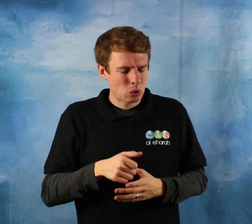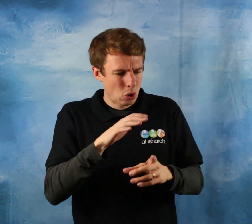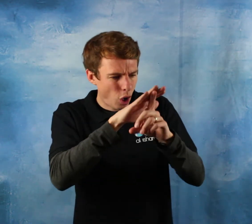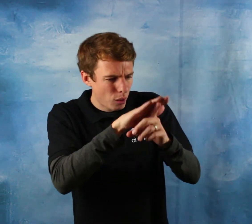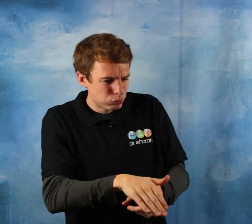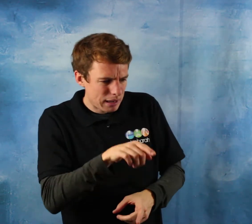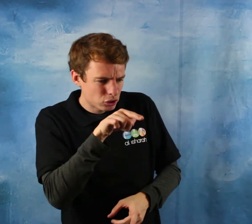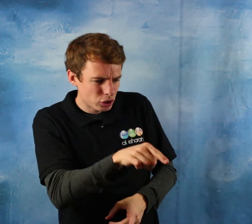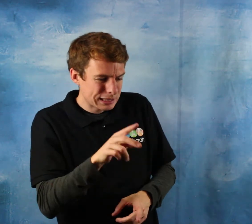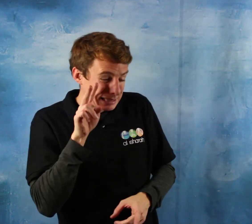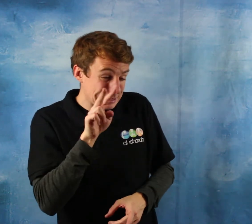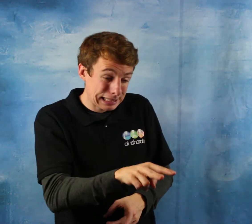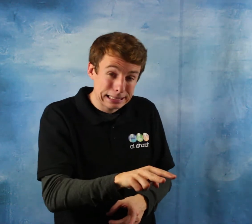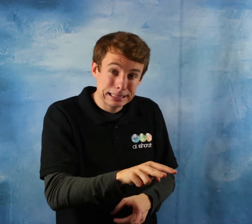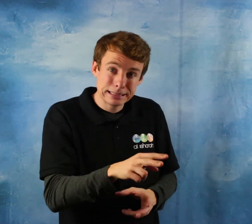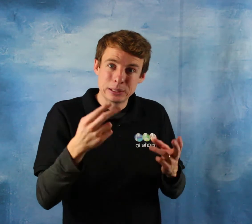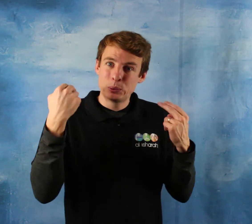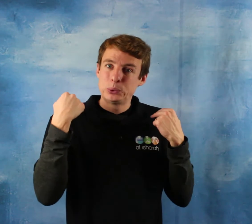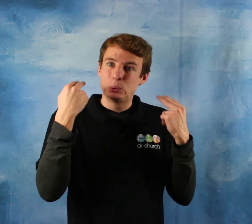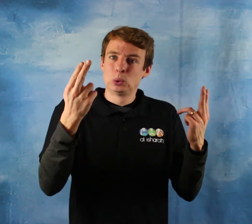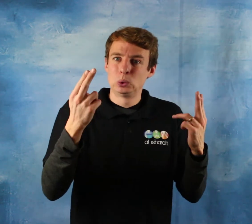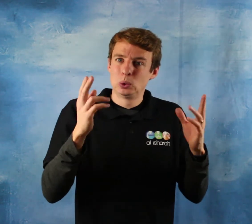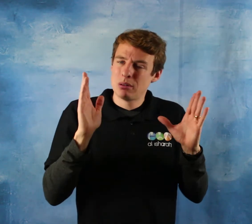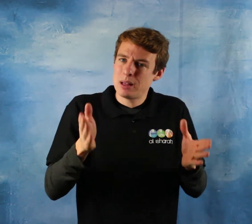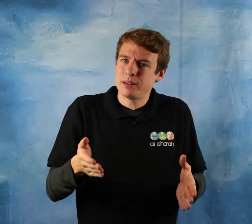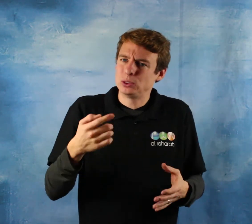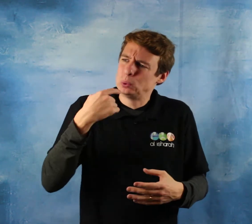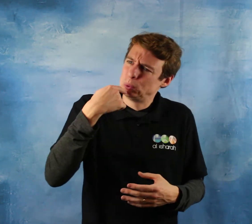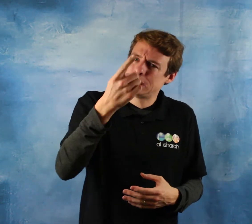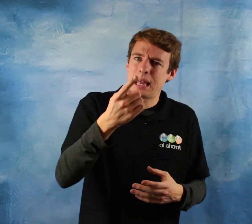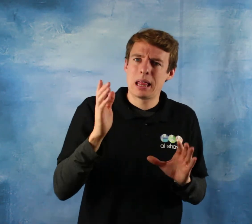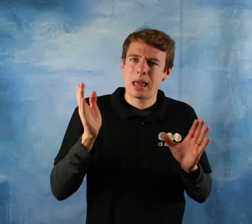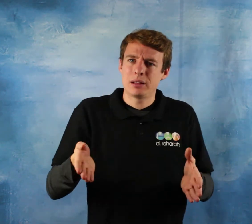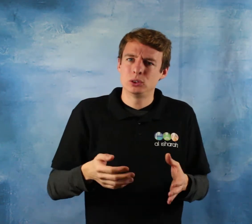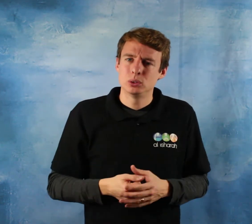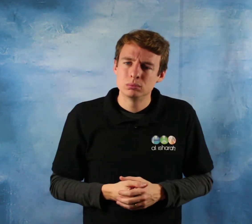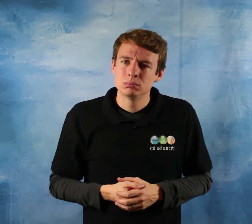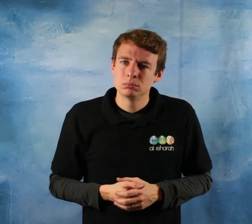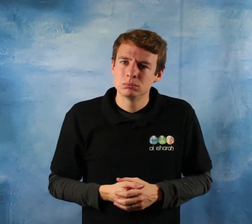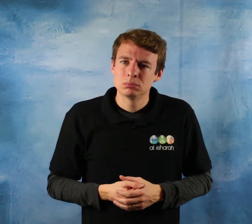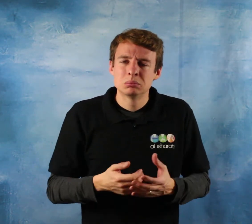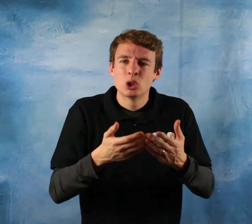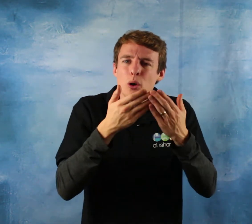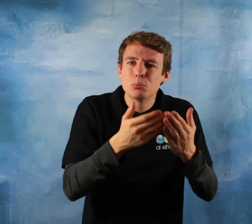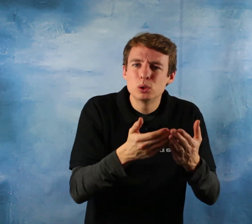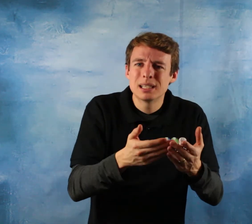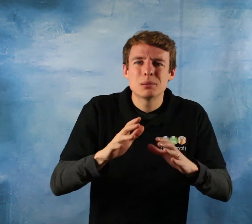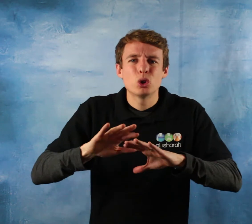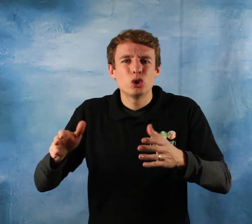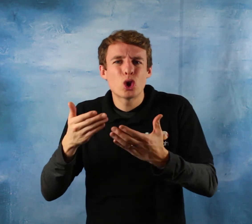old muslim non-muslim anyone who is oppressed we must stand up for as Allah stands up